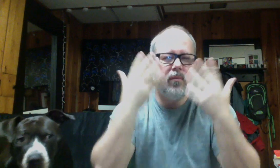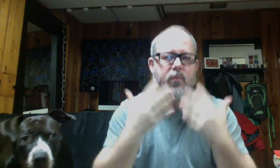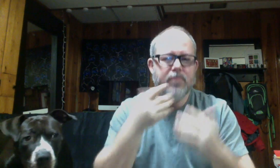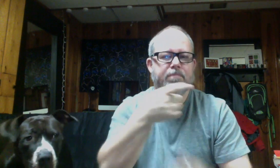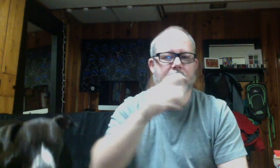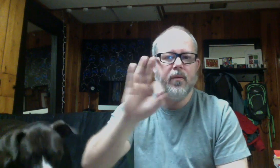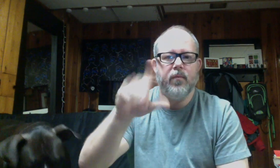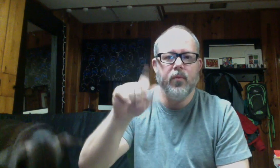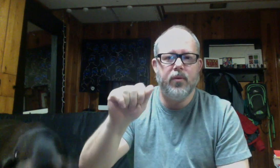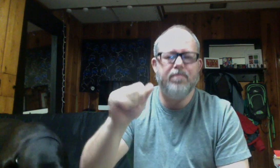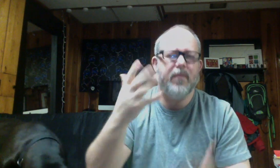For not try